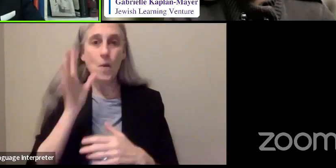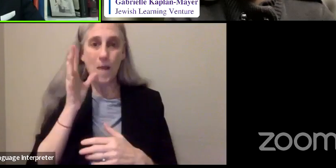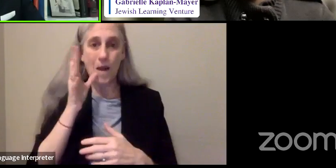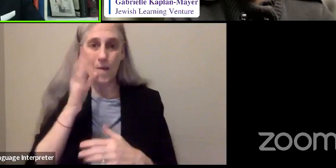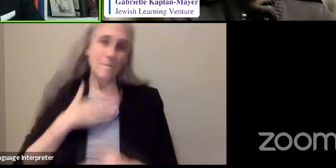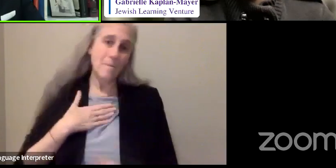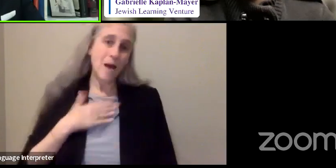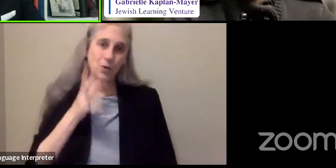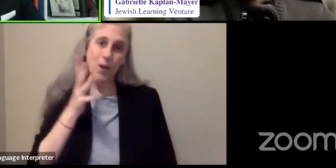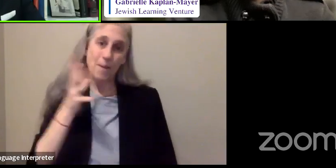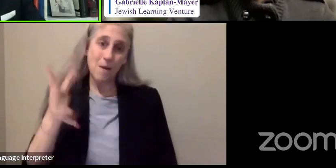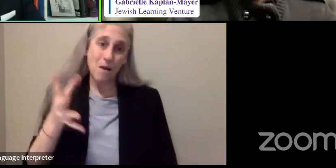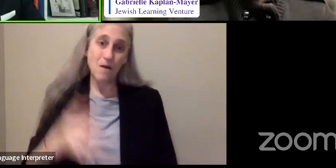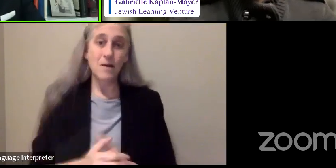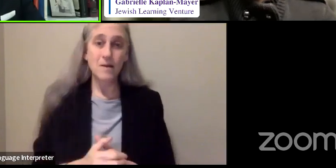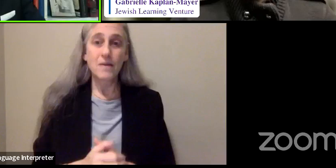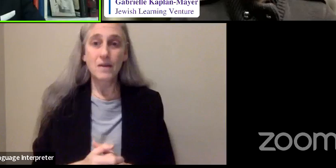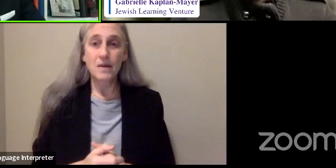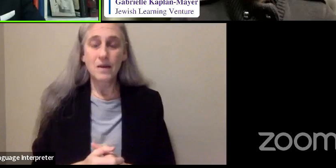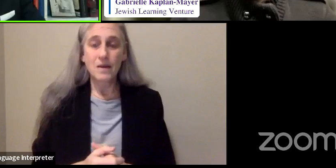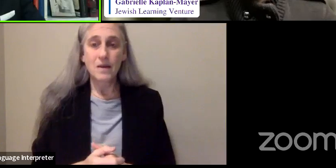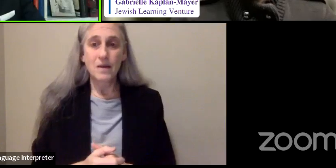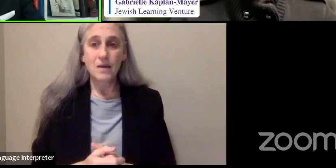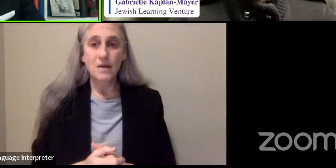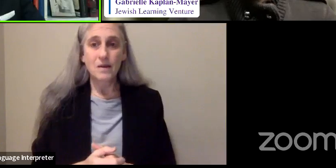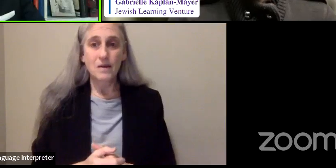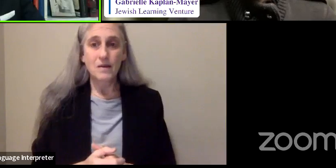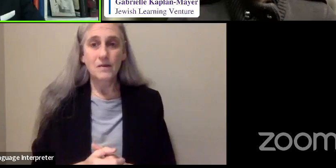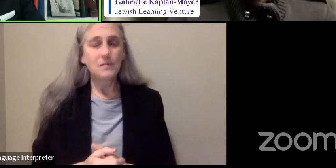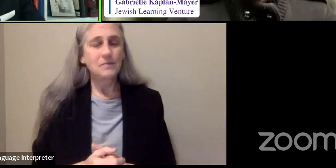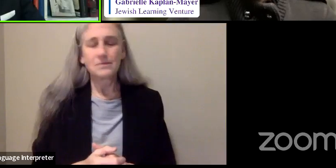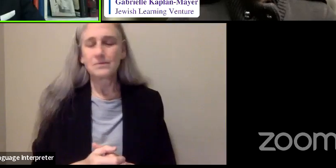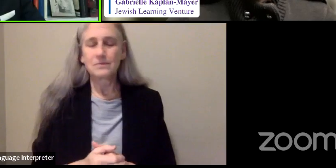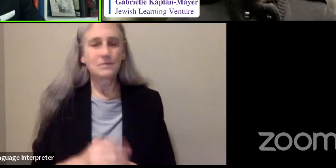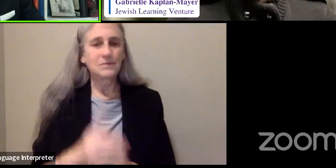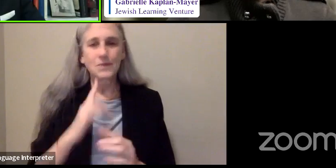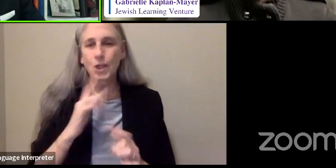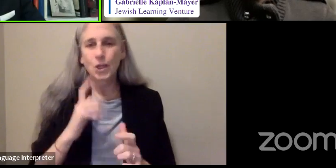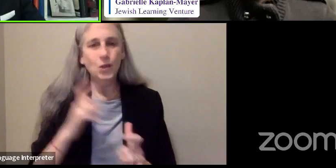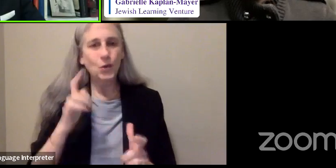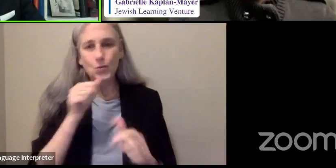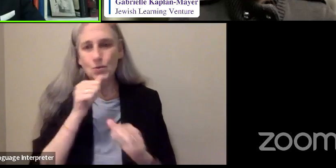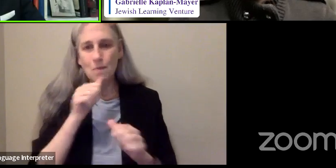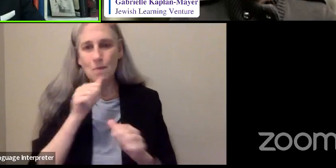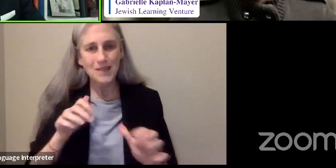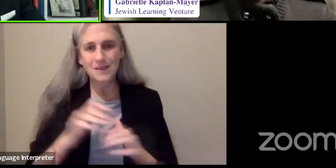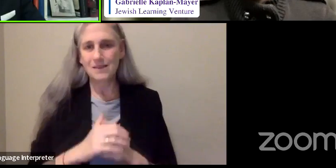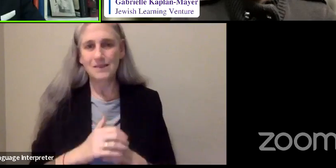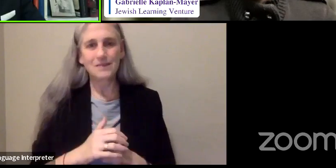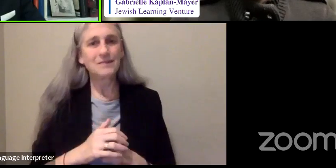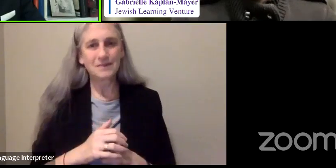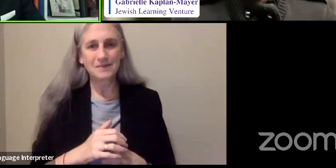grandmother, which was perhaps the best blessing of all. And